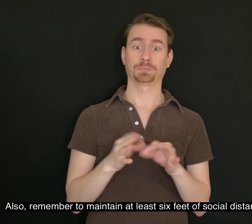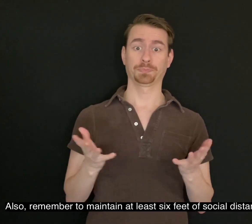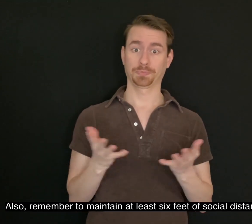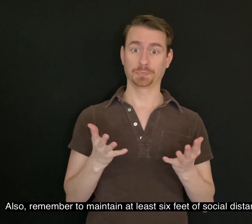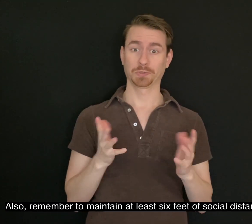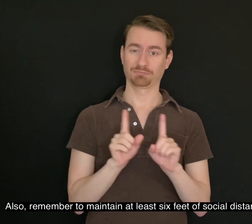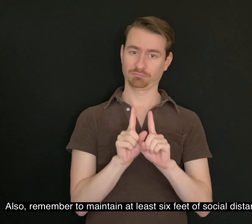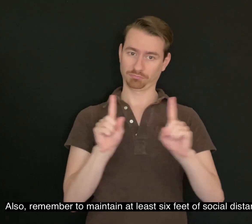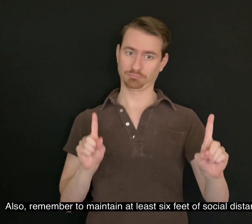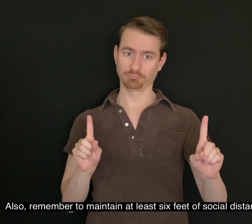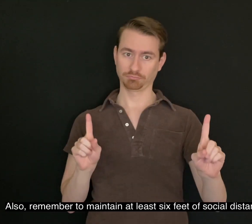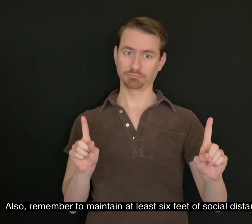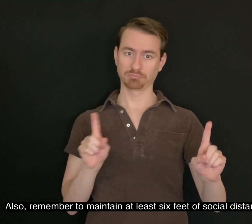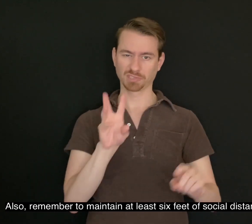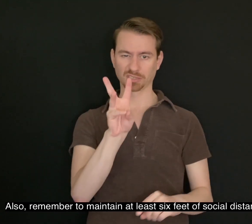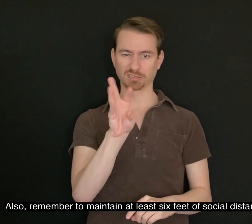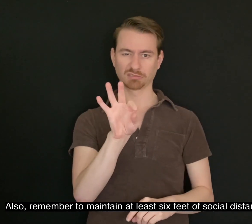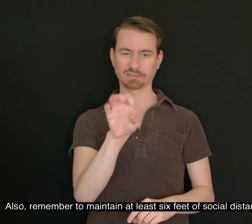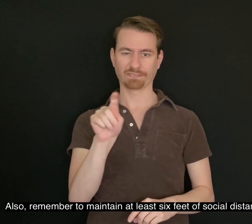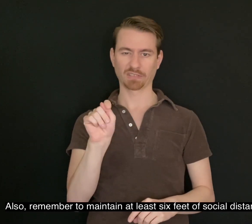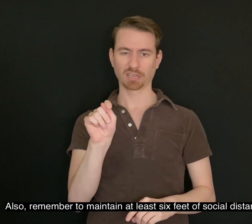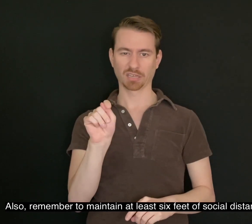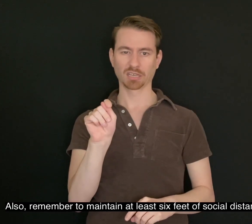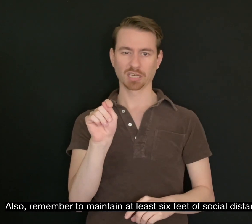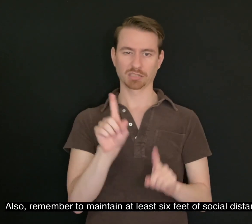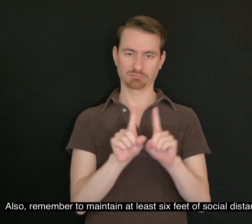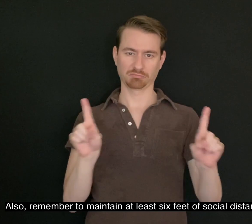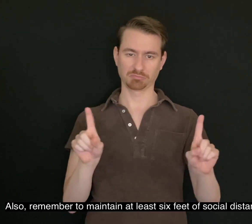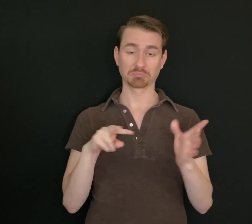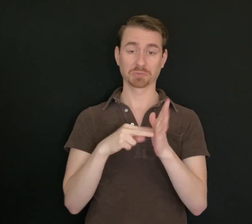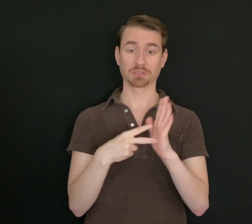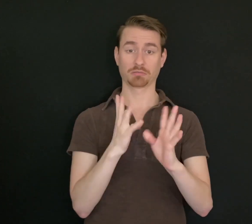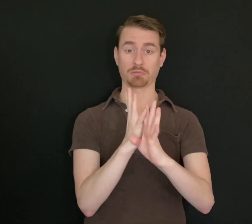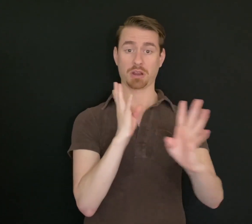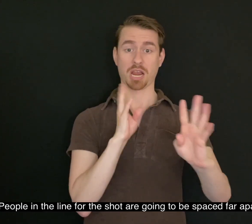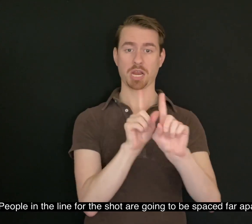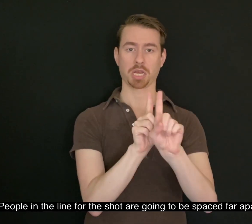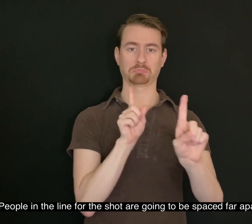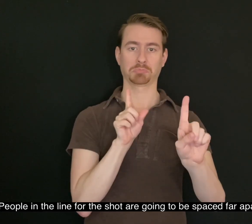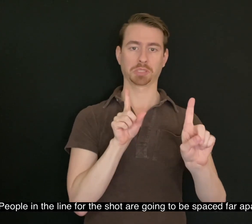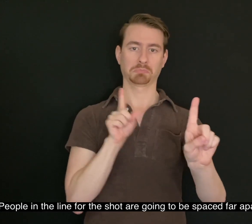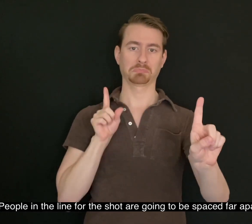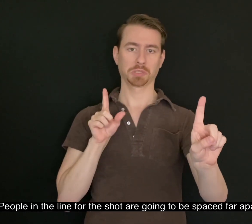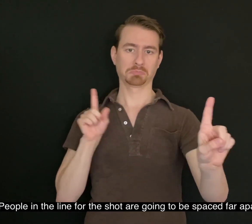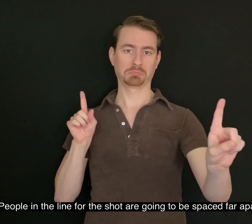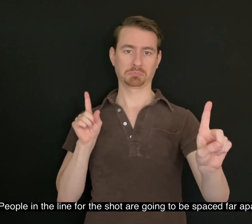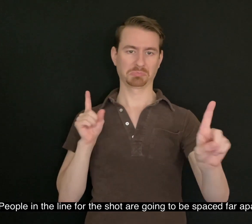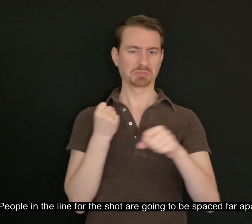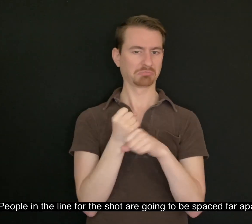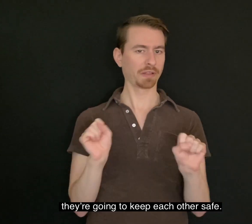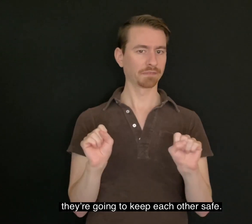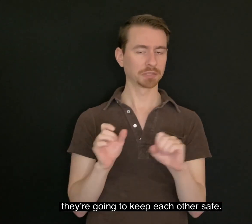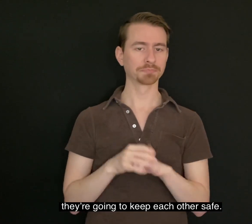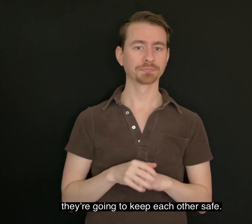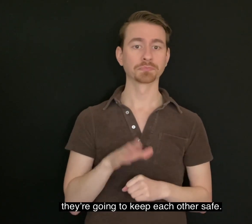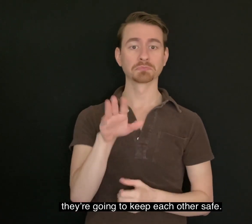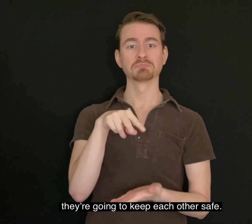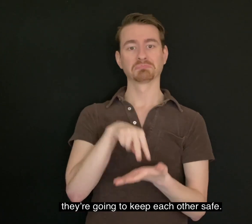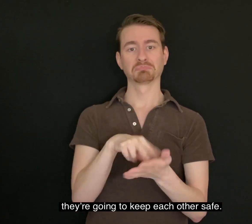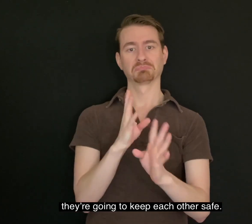Also, remember to maintain at least six feet of social distancing. People in the line for the shot are going to be spaced far apart and they're